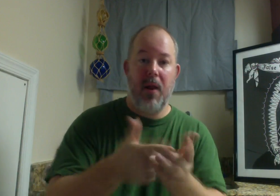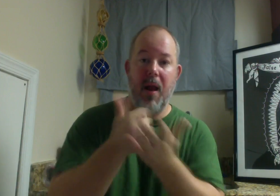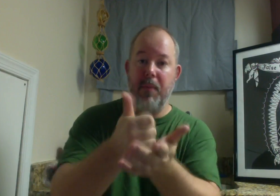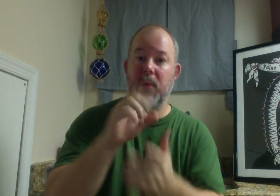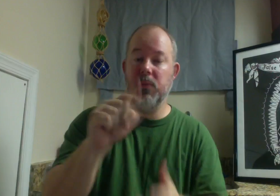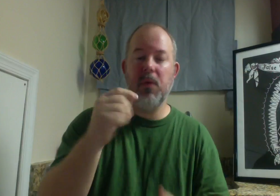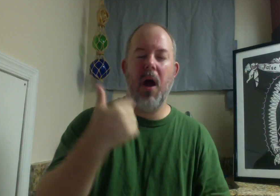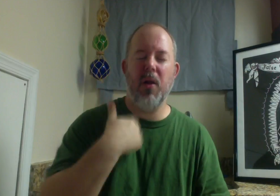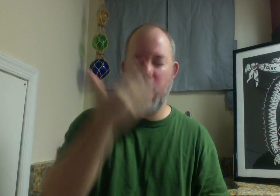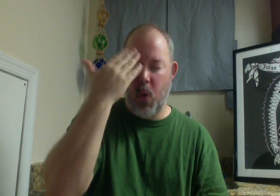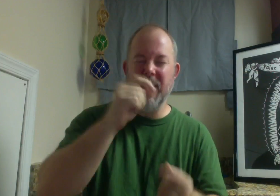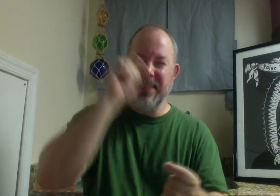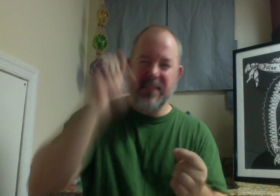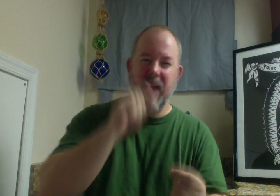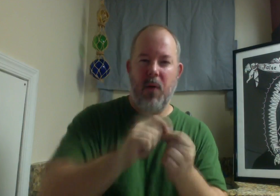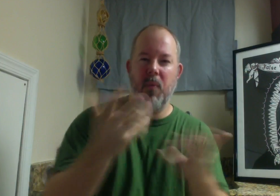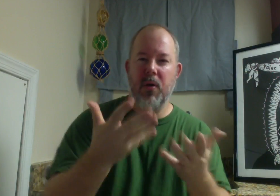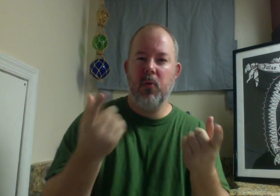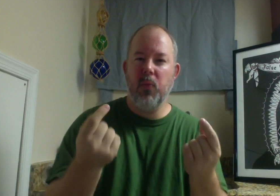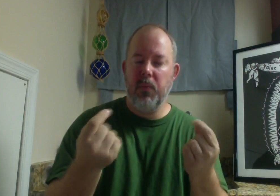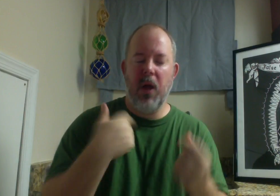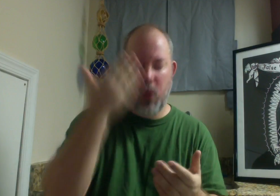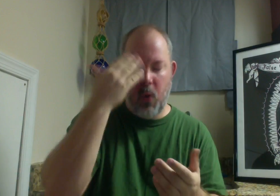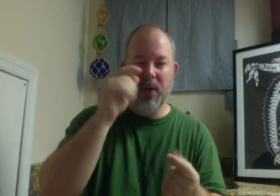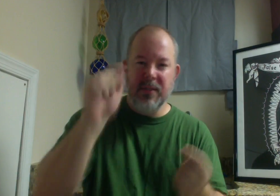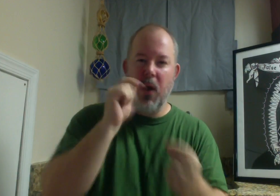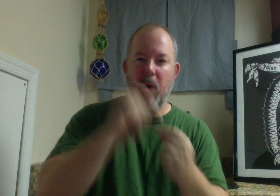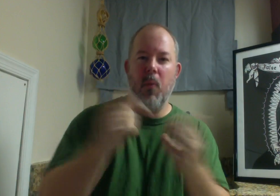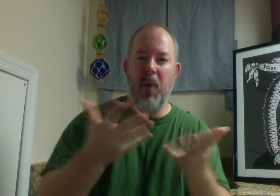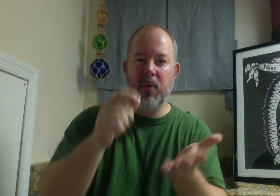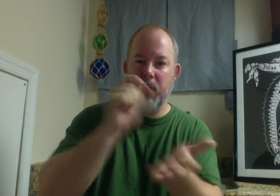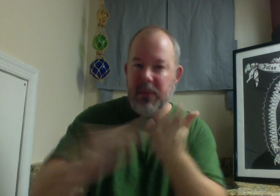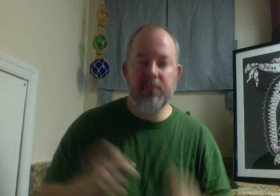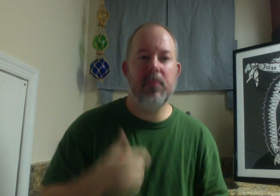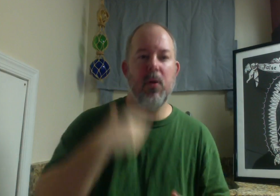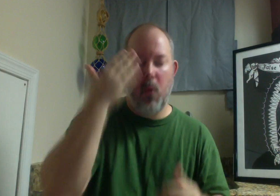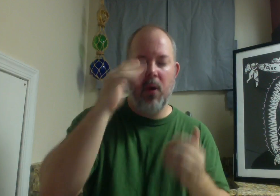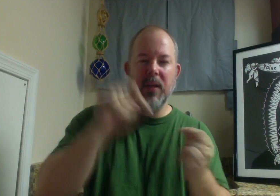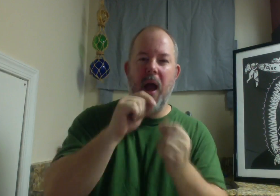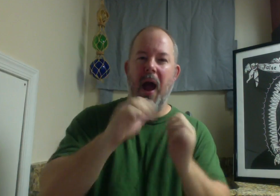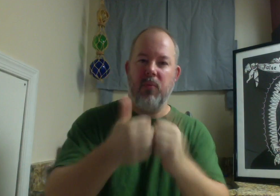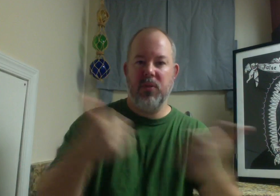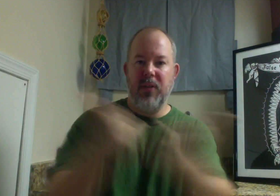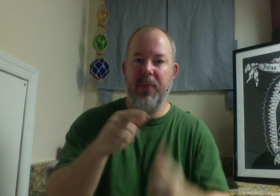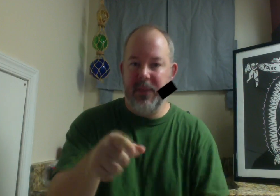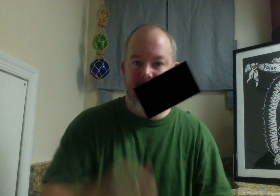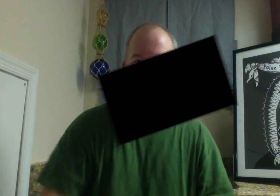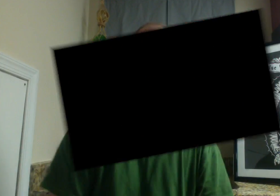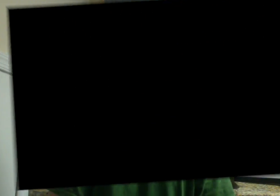I'll I'm a little bit hungry, but going to I'm